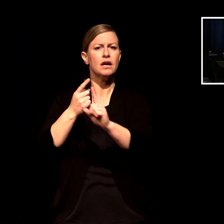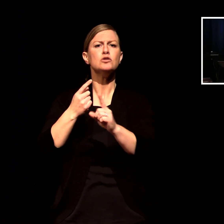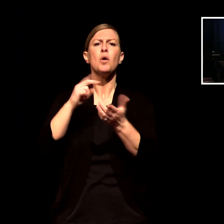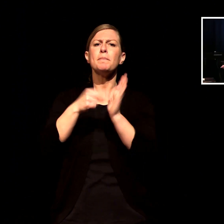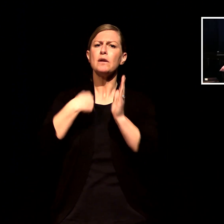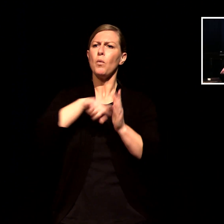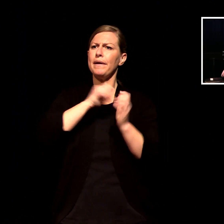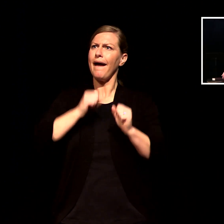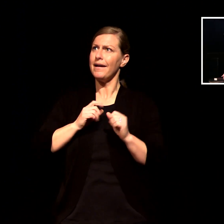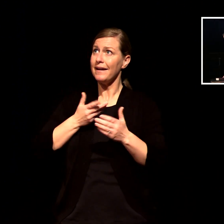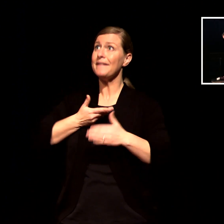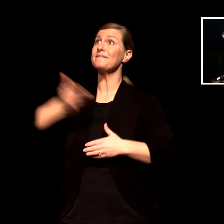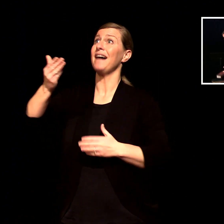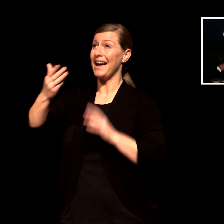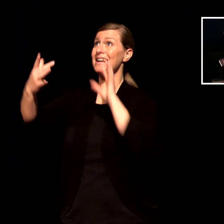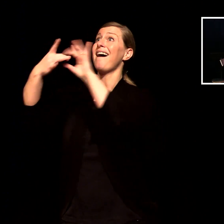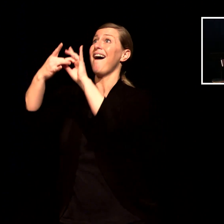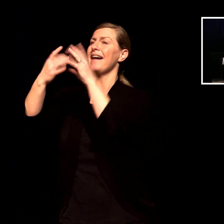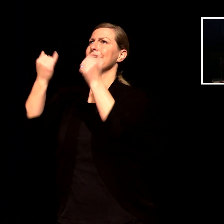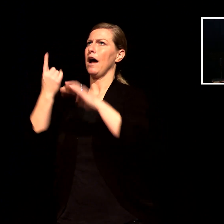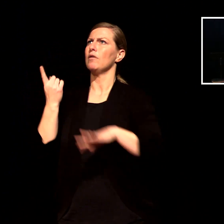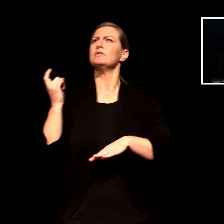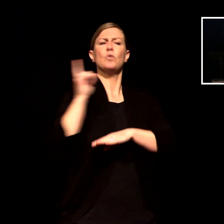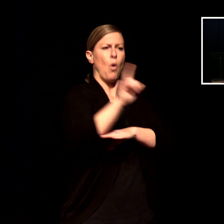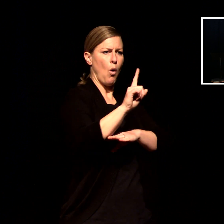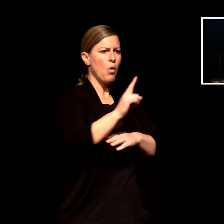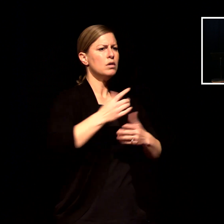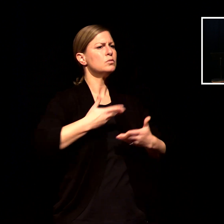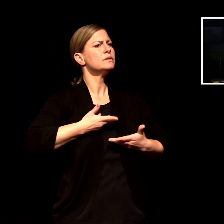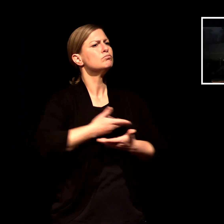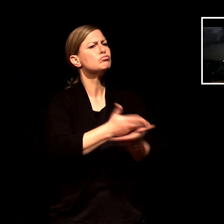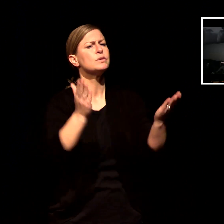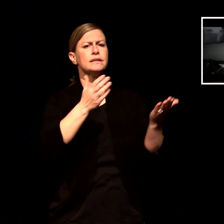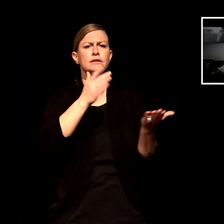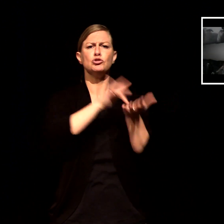be in matthew chapter 9 we're going to start in verse 35 you can turn there